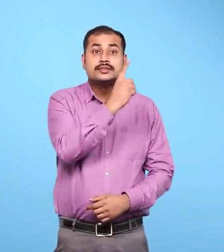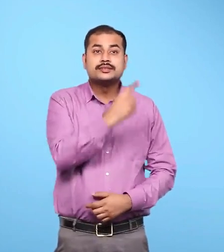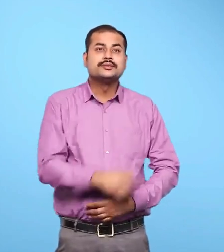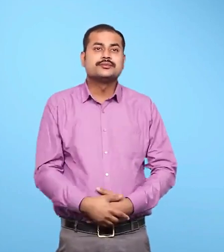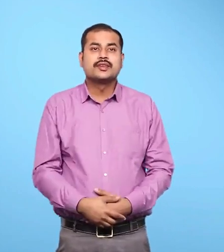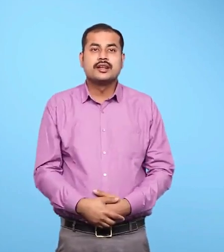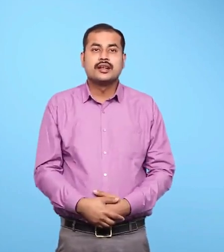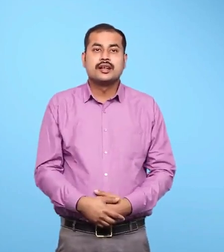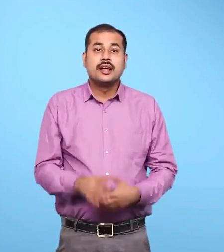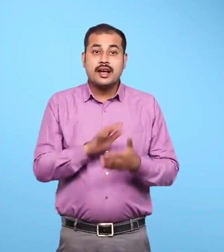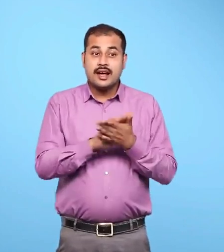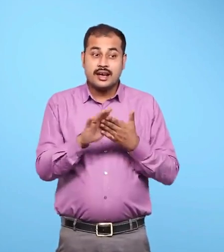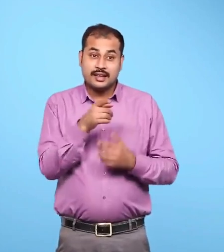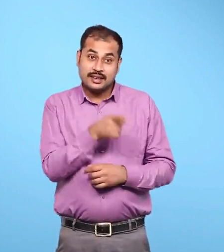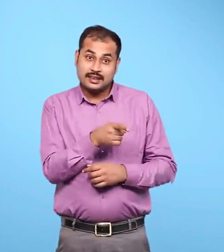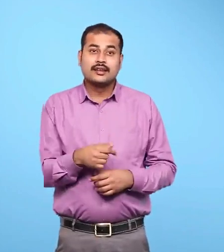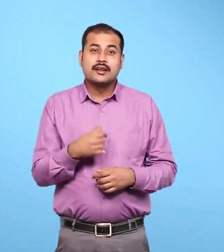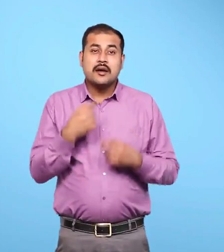A, E, U